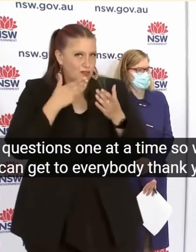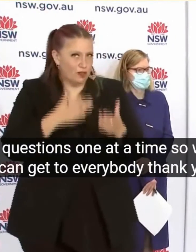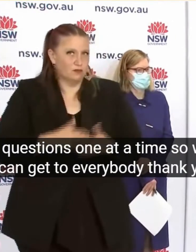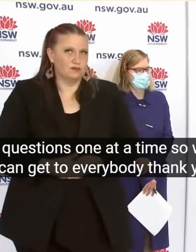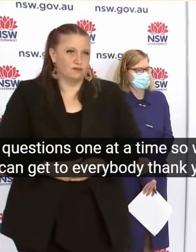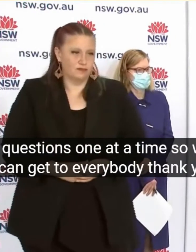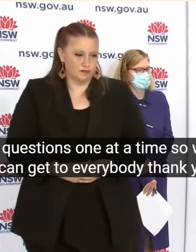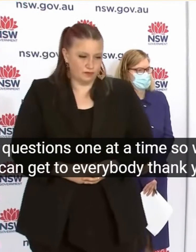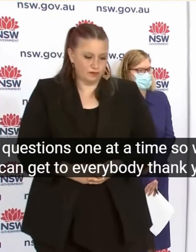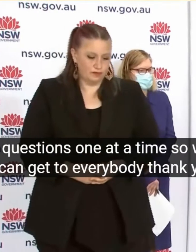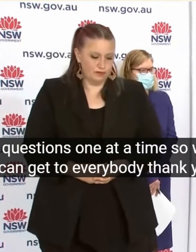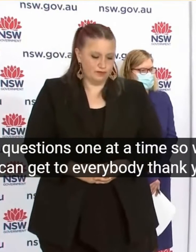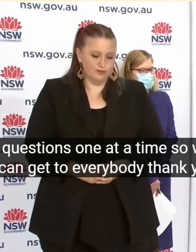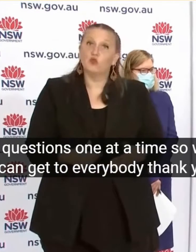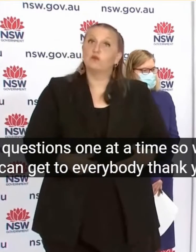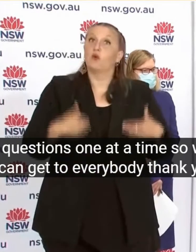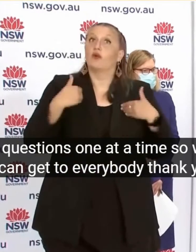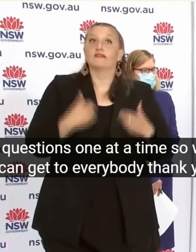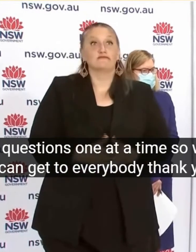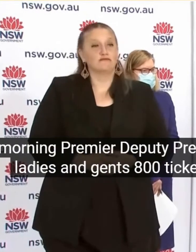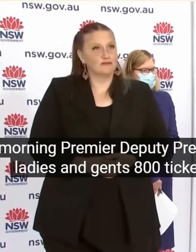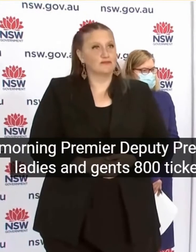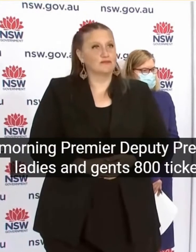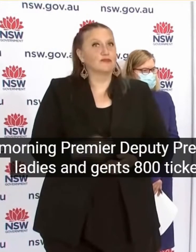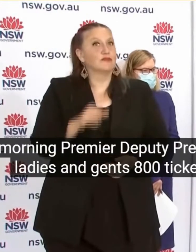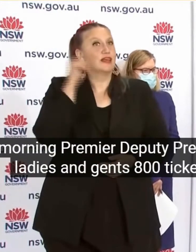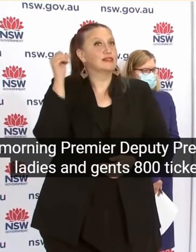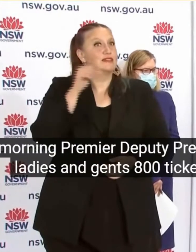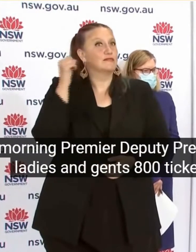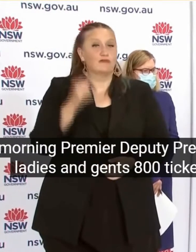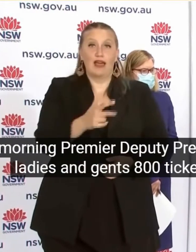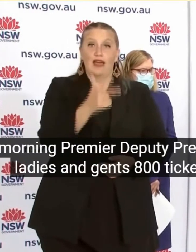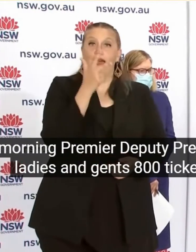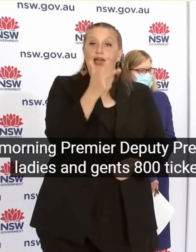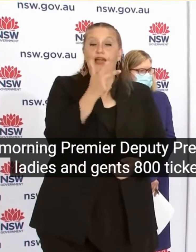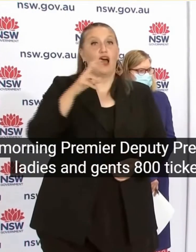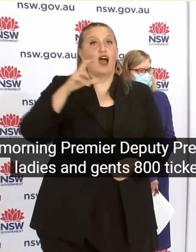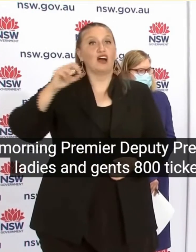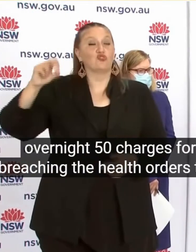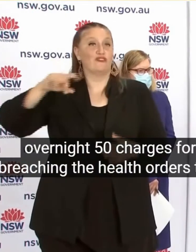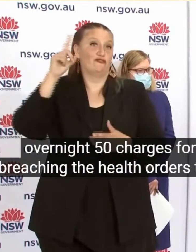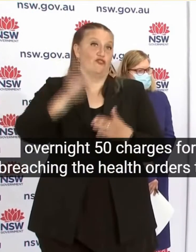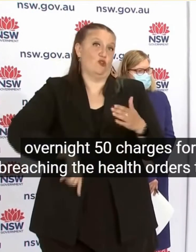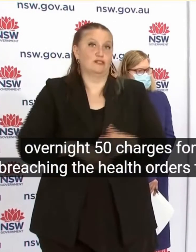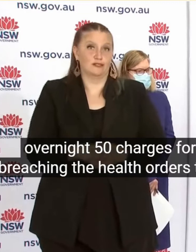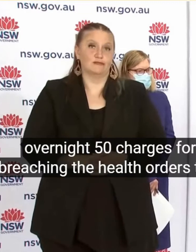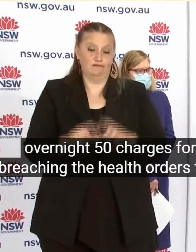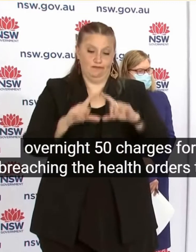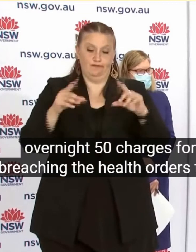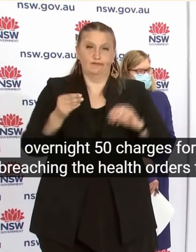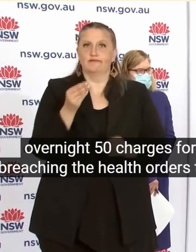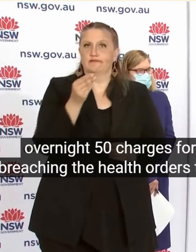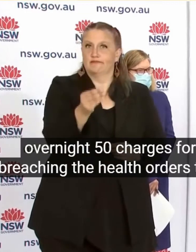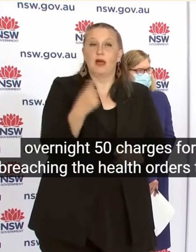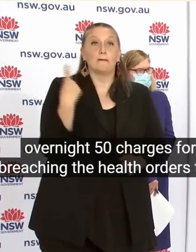Morning Premier Deputy Premier Ladies and gents 800 tickets overnight 50 charges For breaching The health